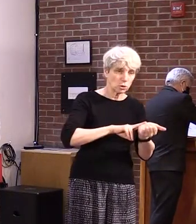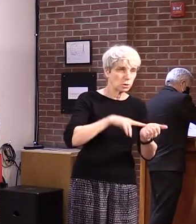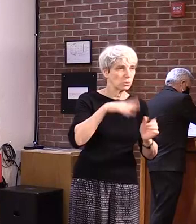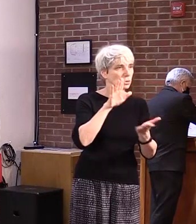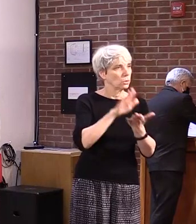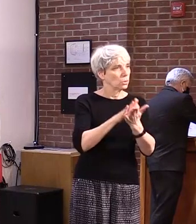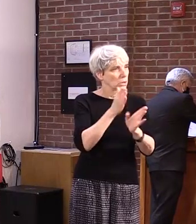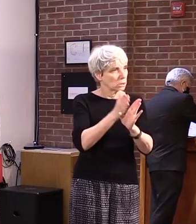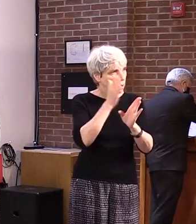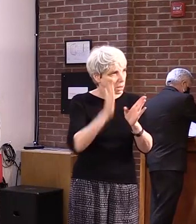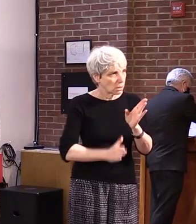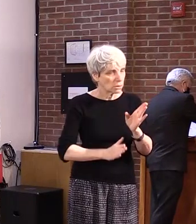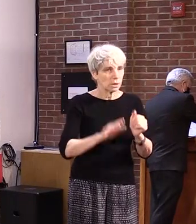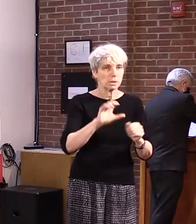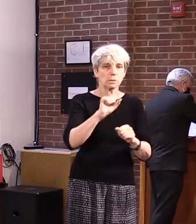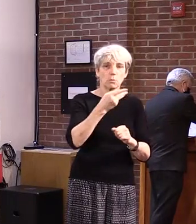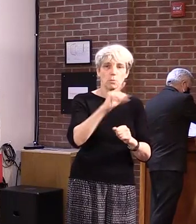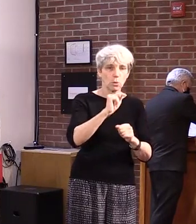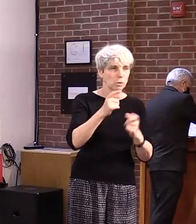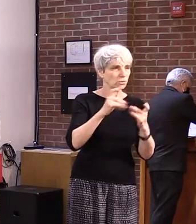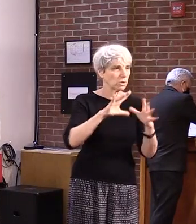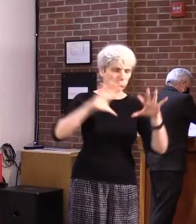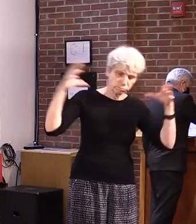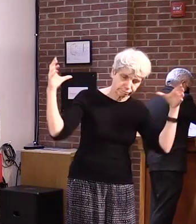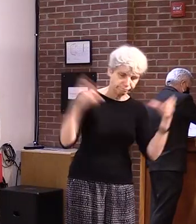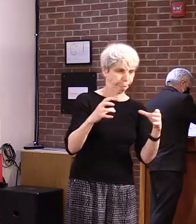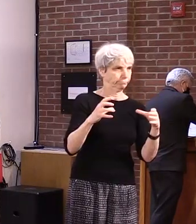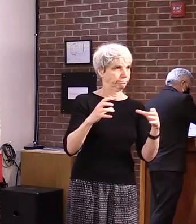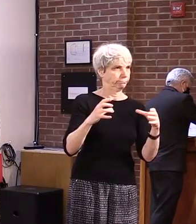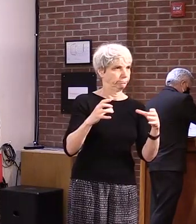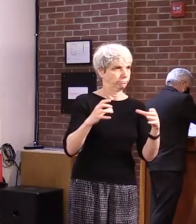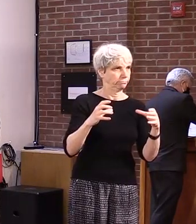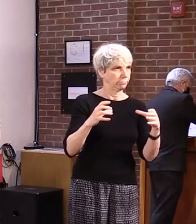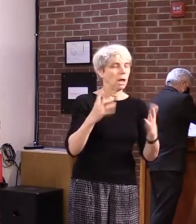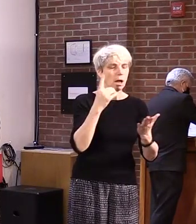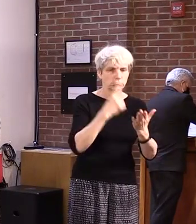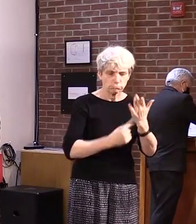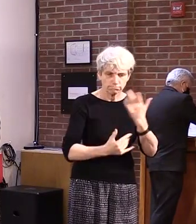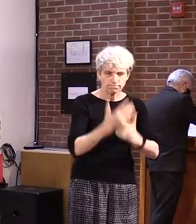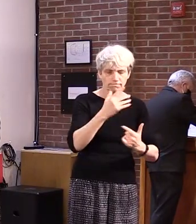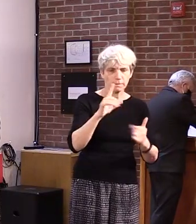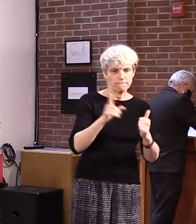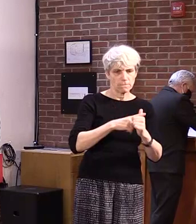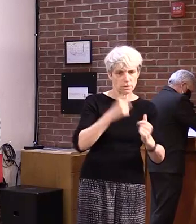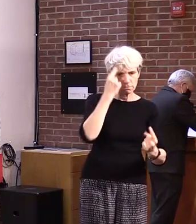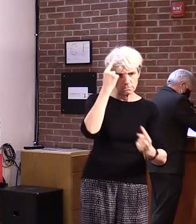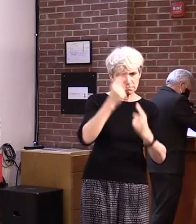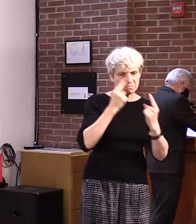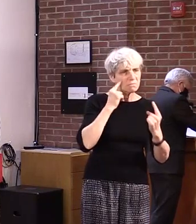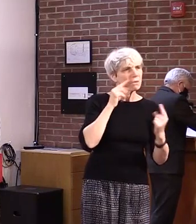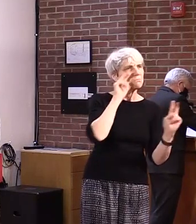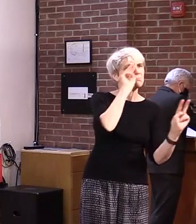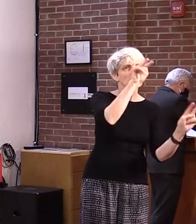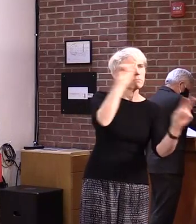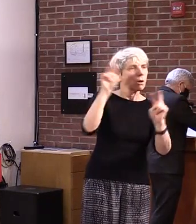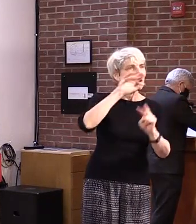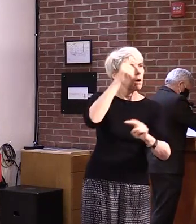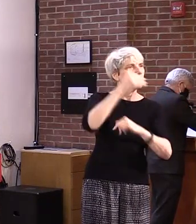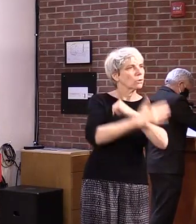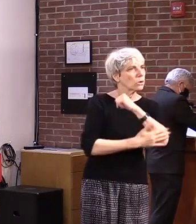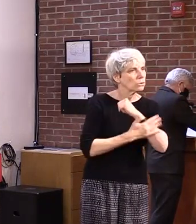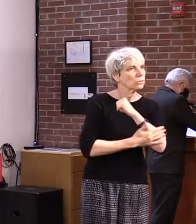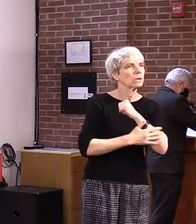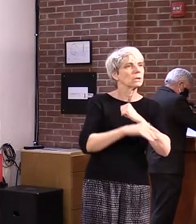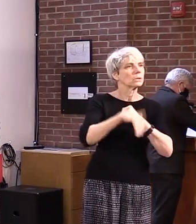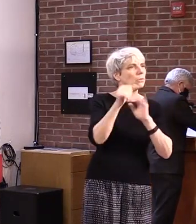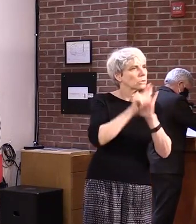psychologist, and the athletic director. This team began its planning work by evaluating school reopening plans from around the world and the United